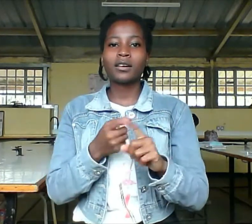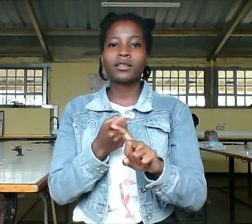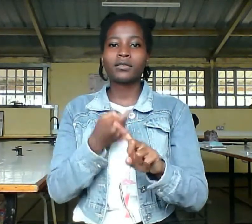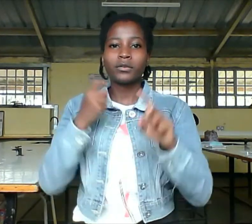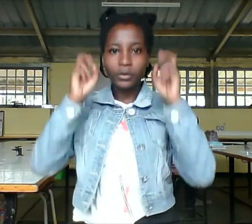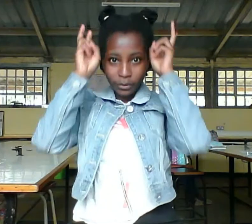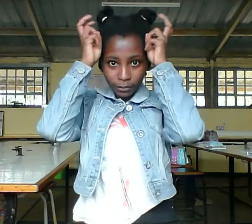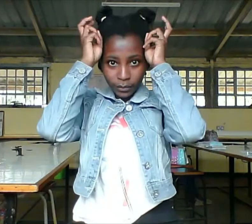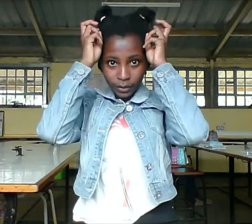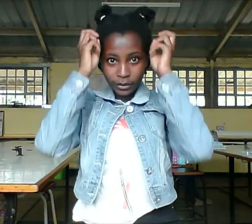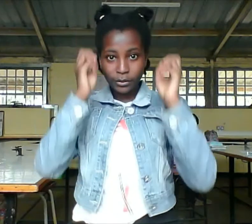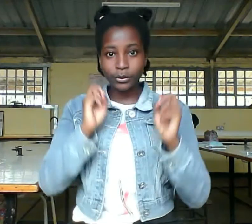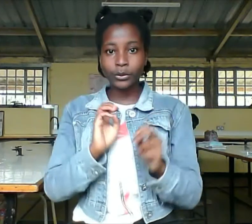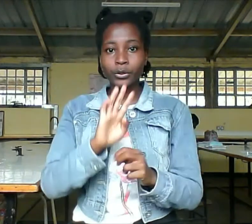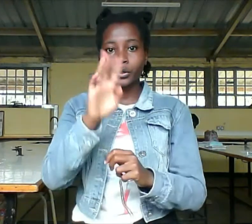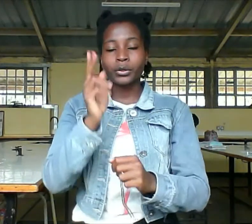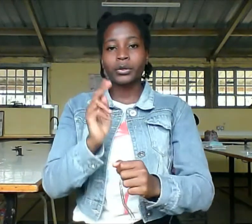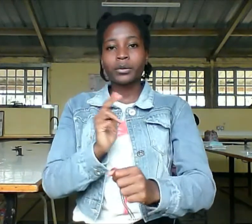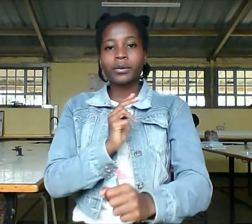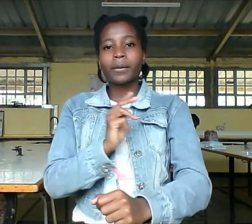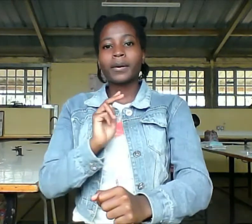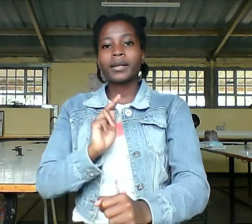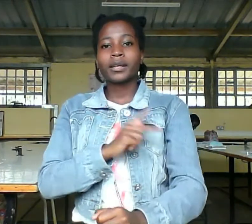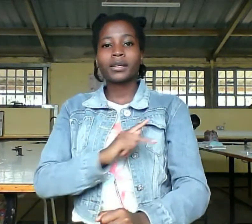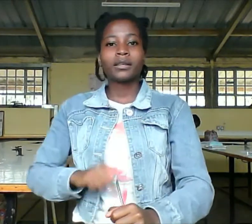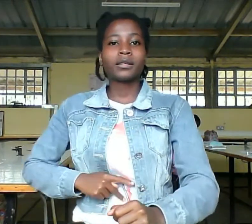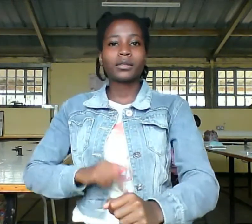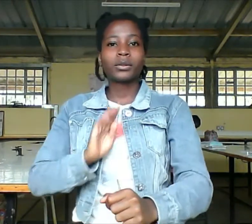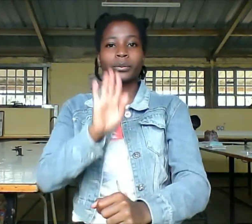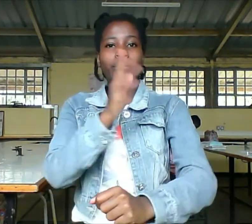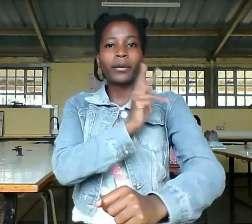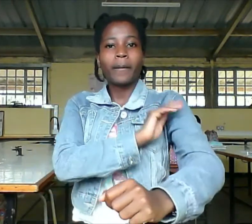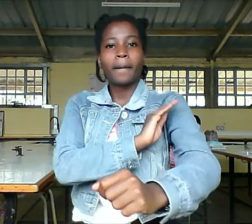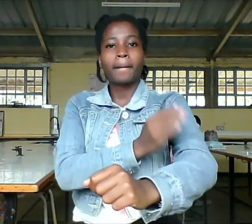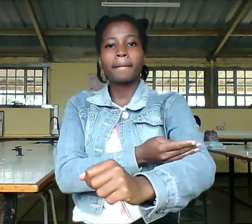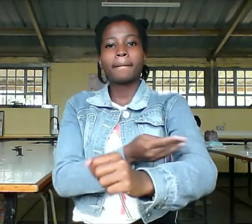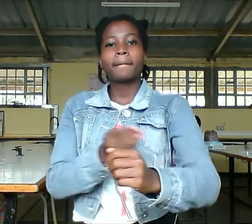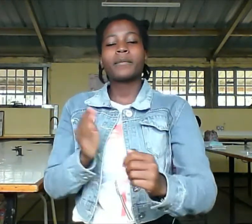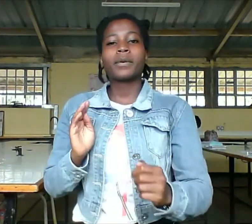the kingdom and the power and the glory forever and ever be made.